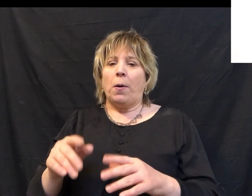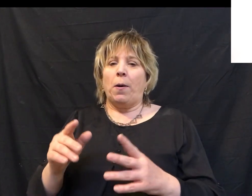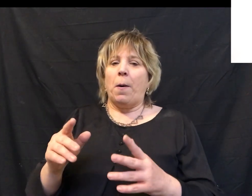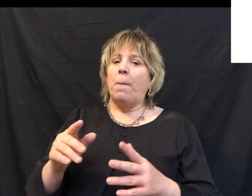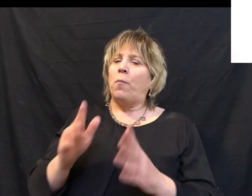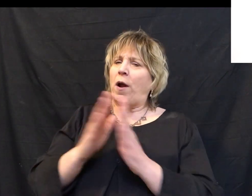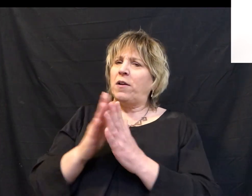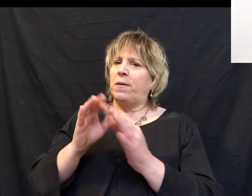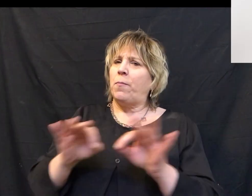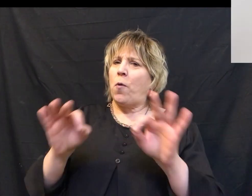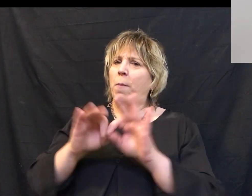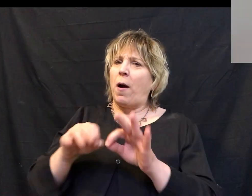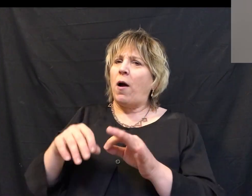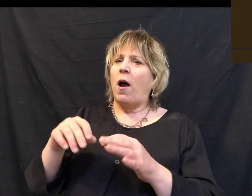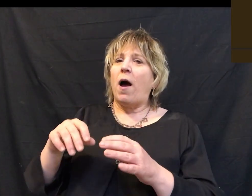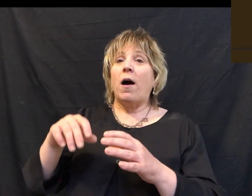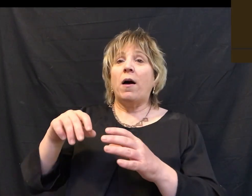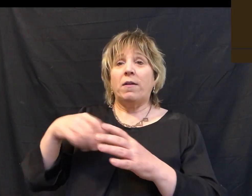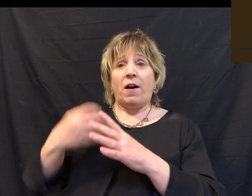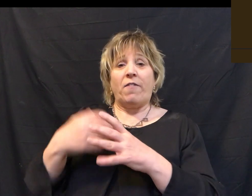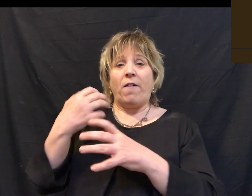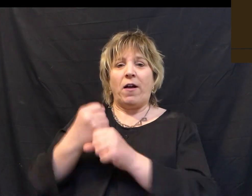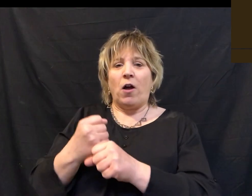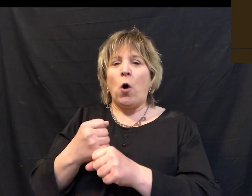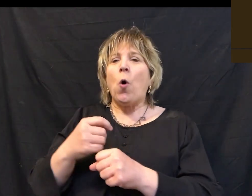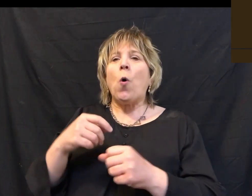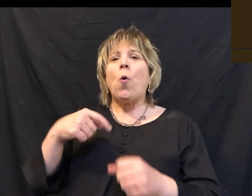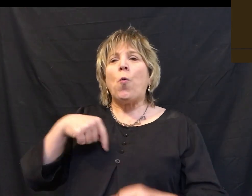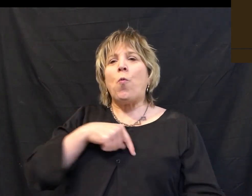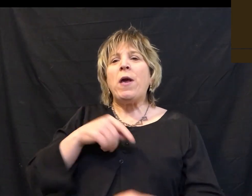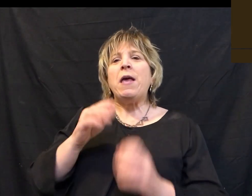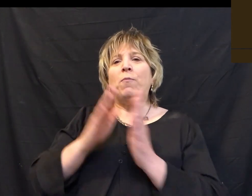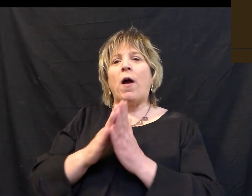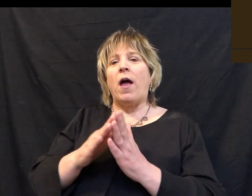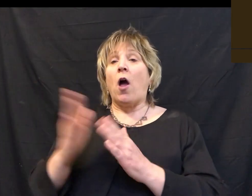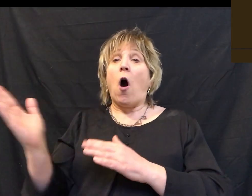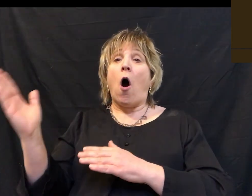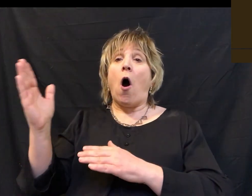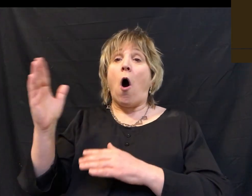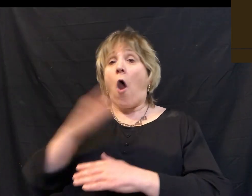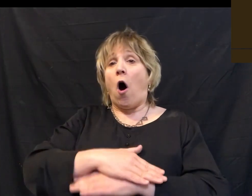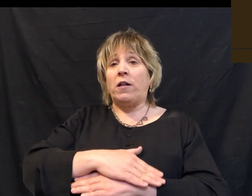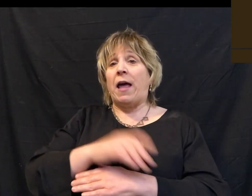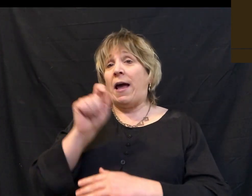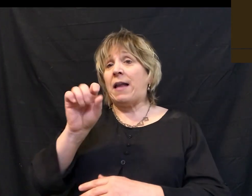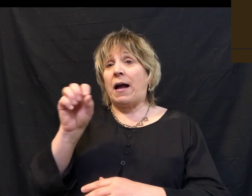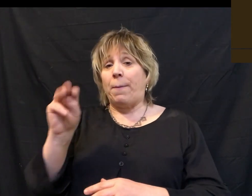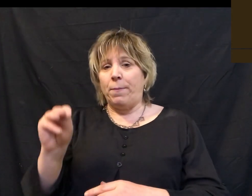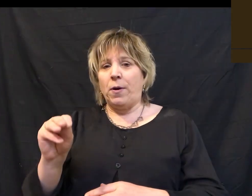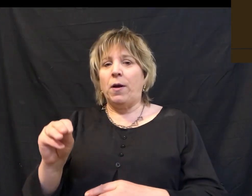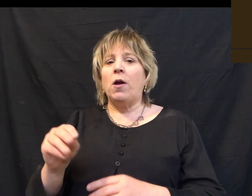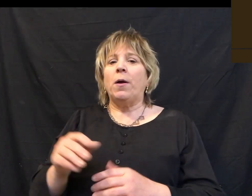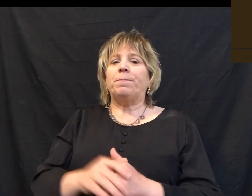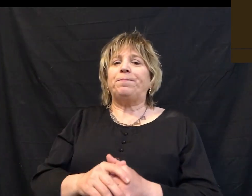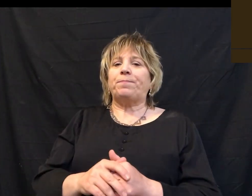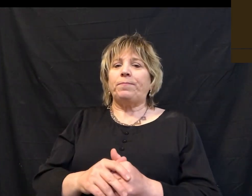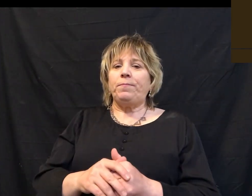prayer is a crucial part of our faith. That's why we recently launched WePrayAllDay.com with the purpose of mobilizing a 24-hour